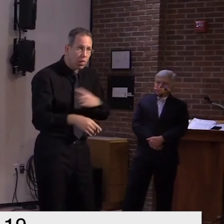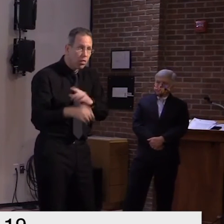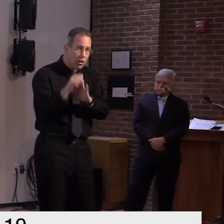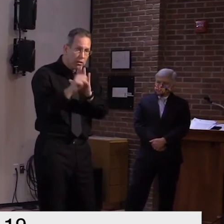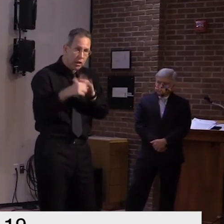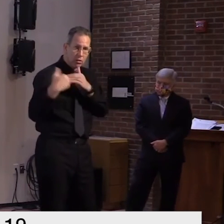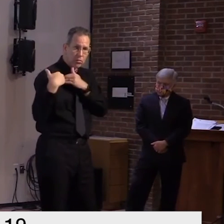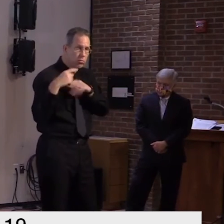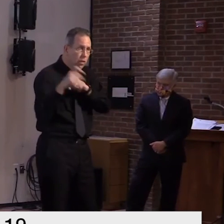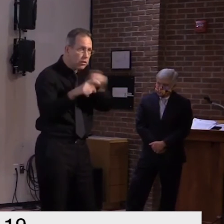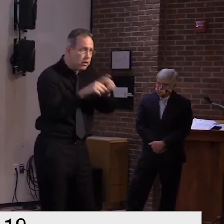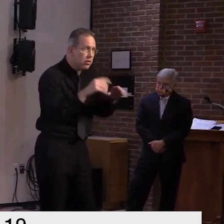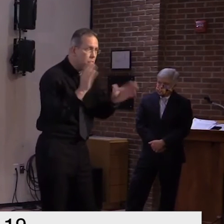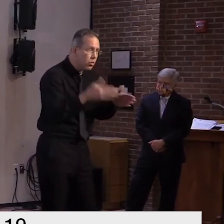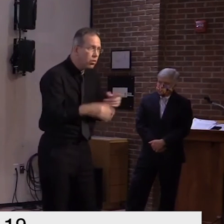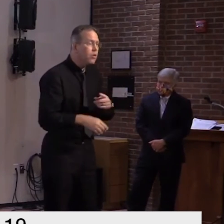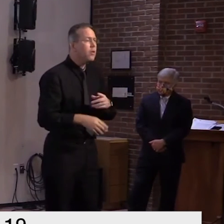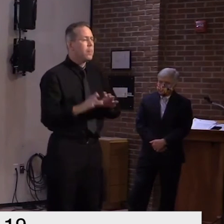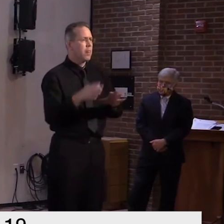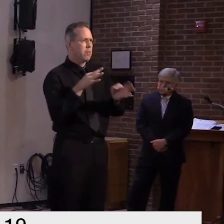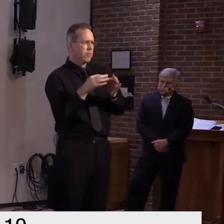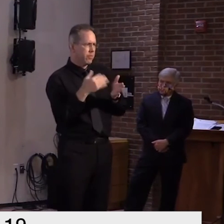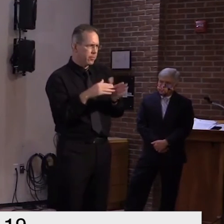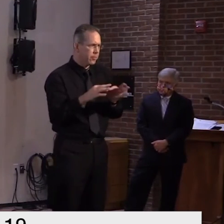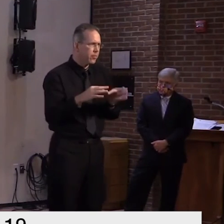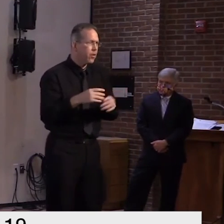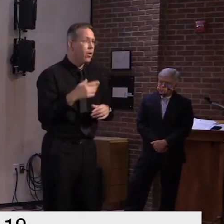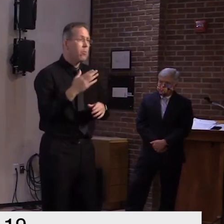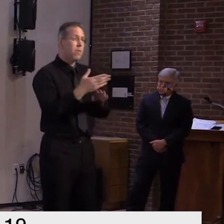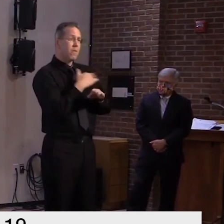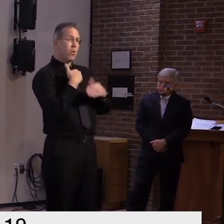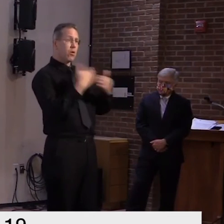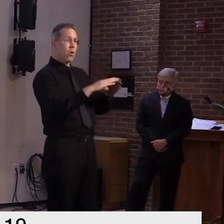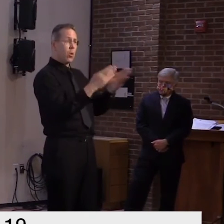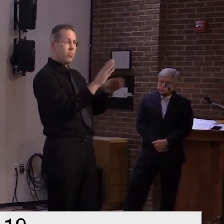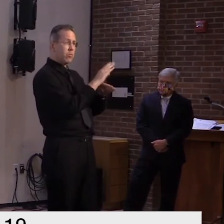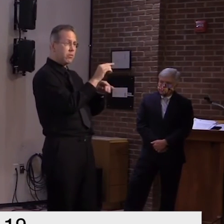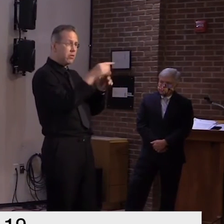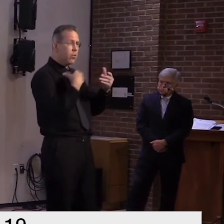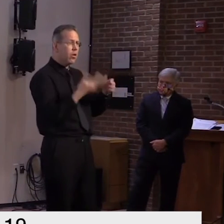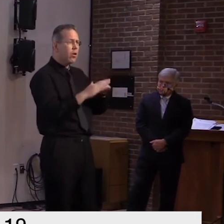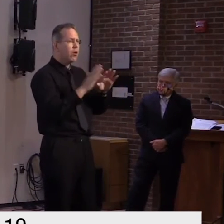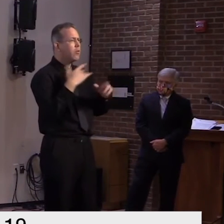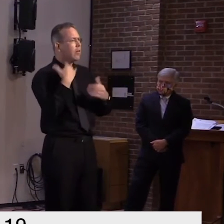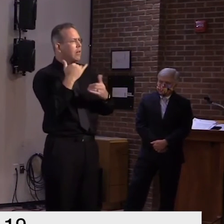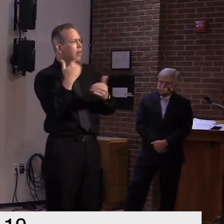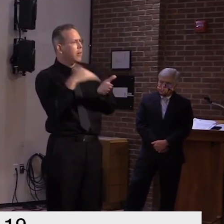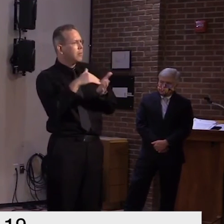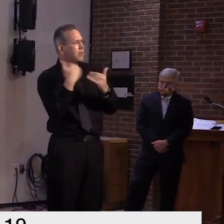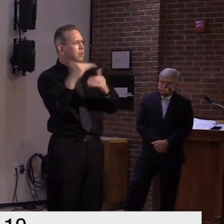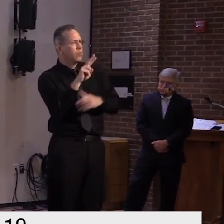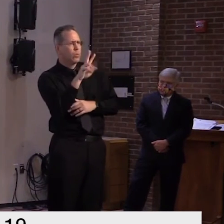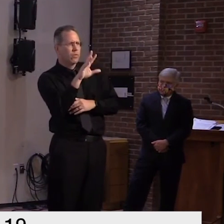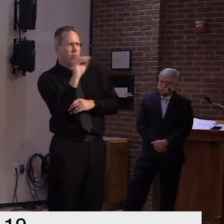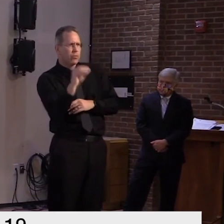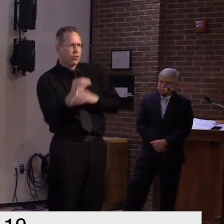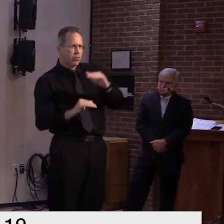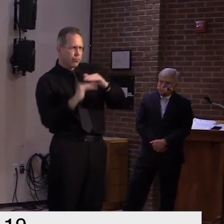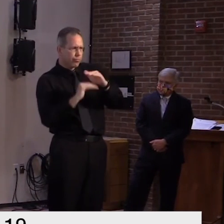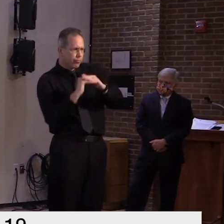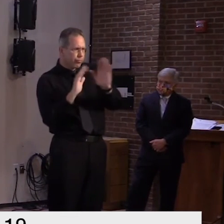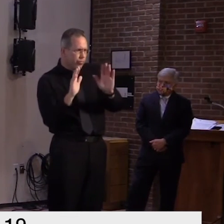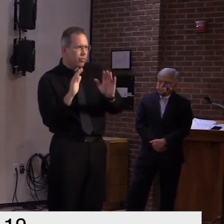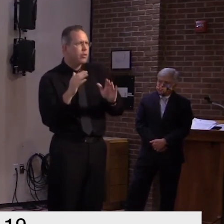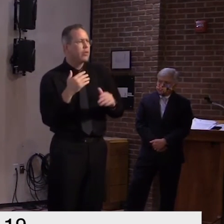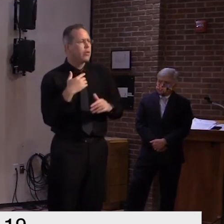uh opening up more retail uh to probably 50 percent i wanted to get uh you